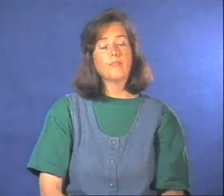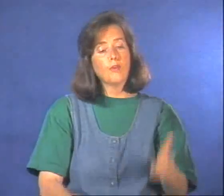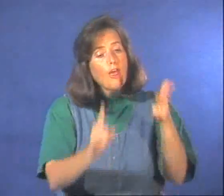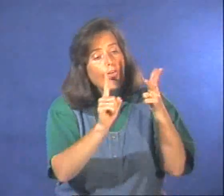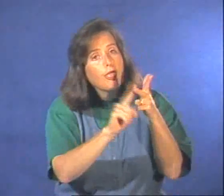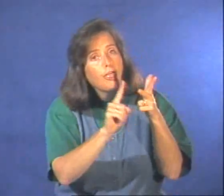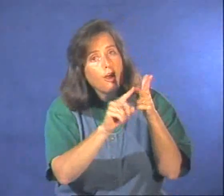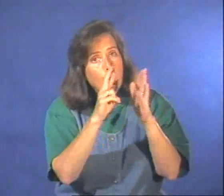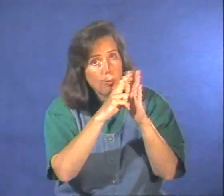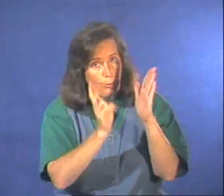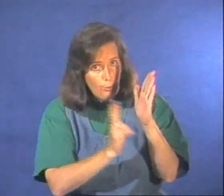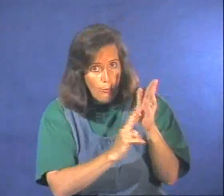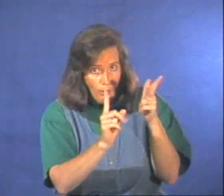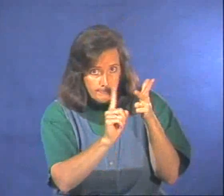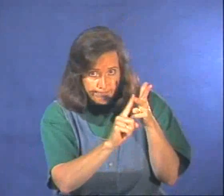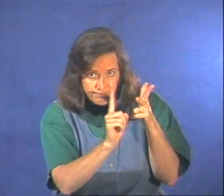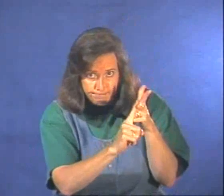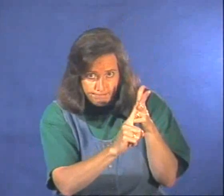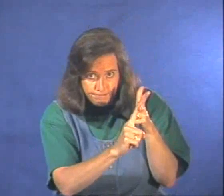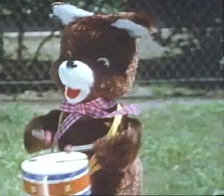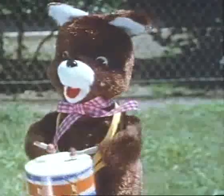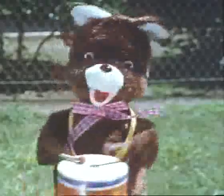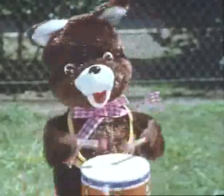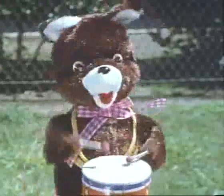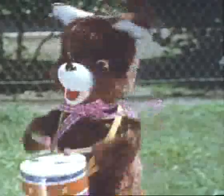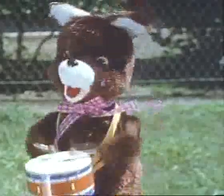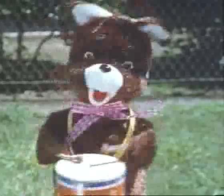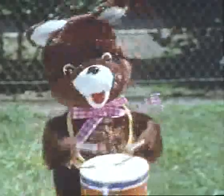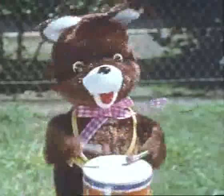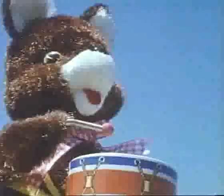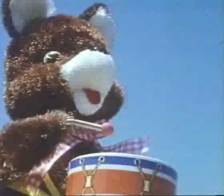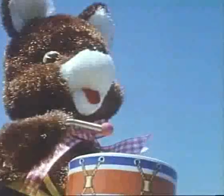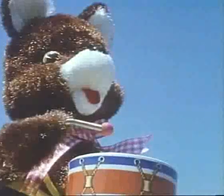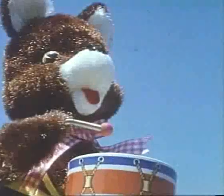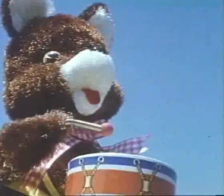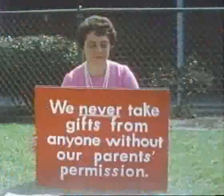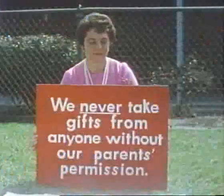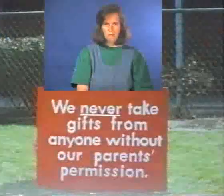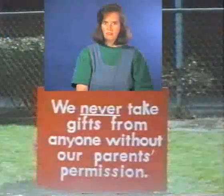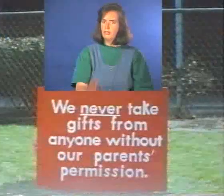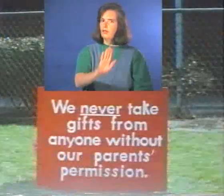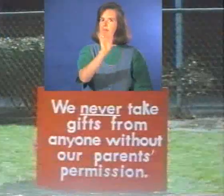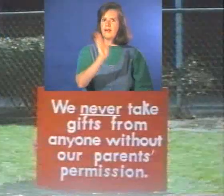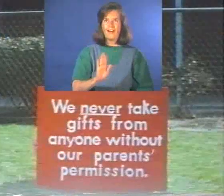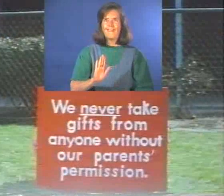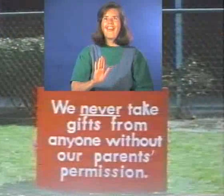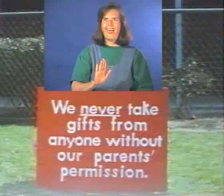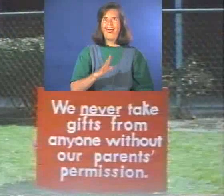The third rule is we never